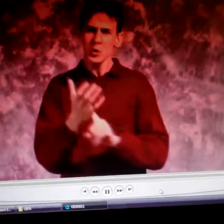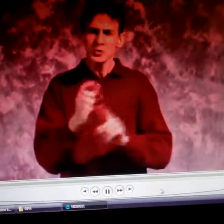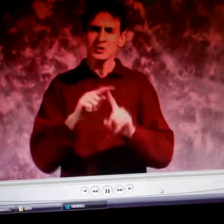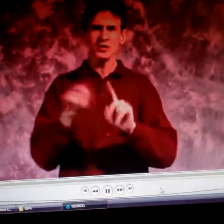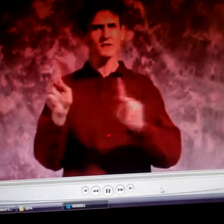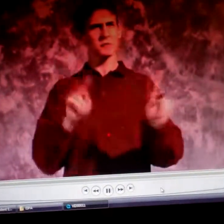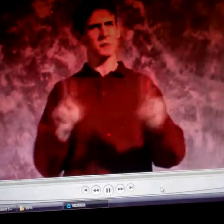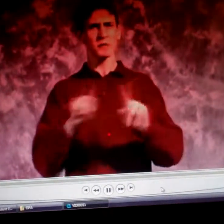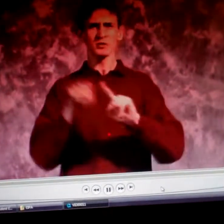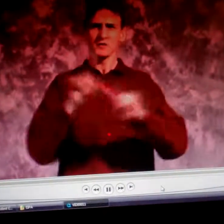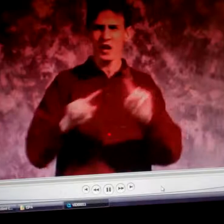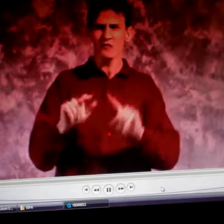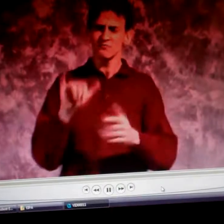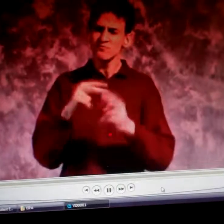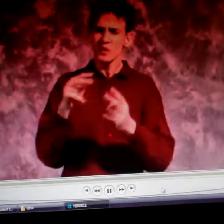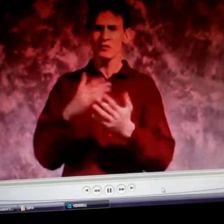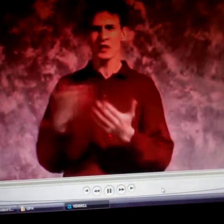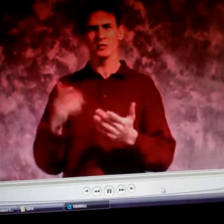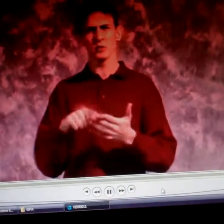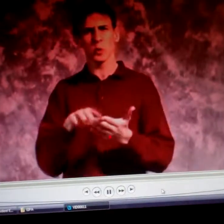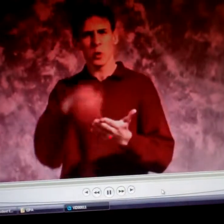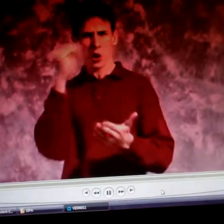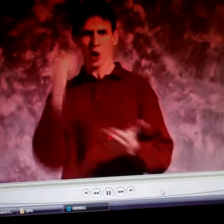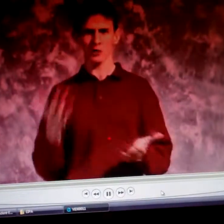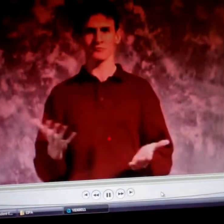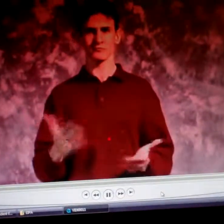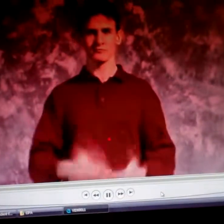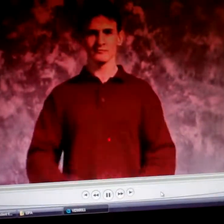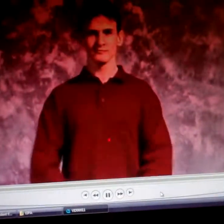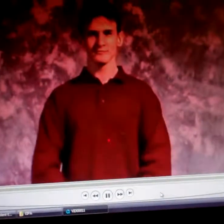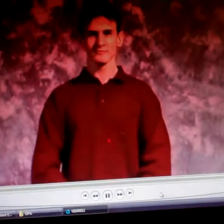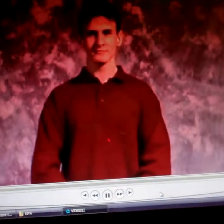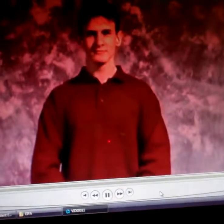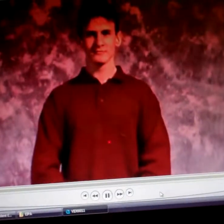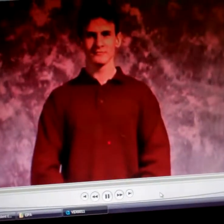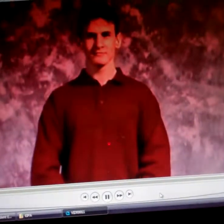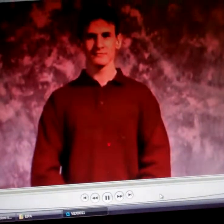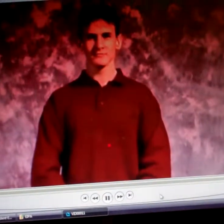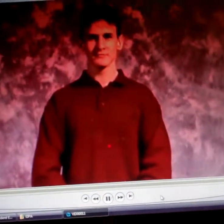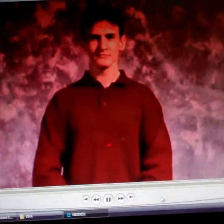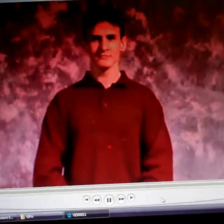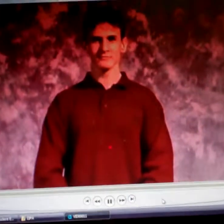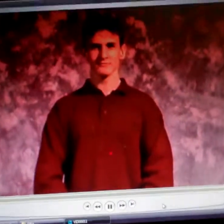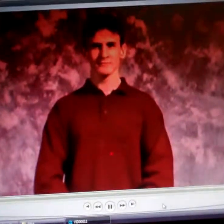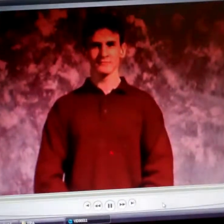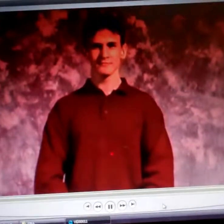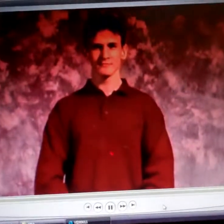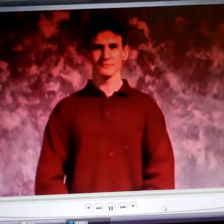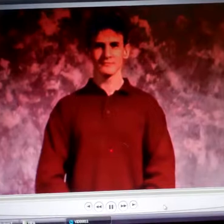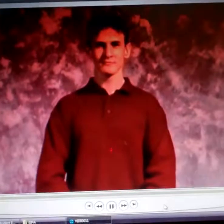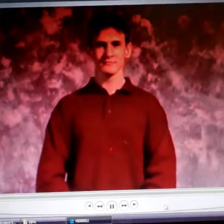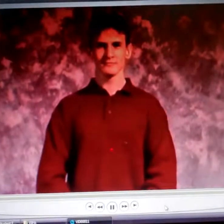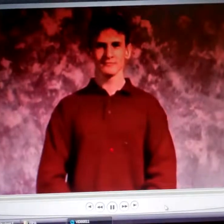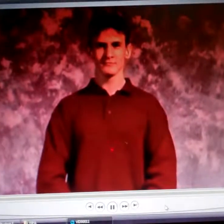very interesting because we got to meet so many different people and see so many different cultures. We'll years. .